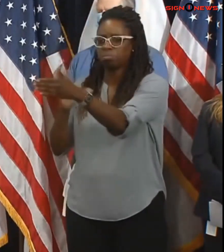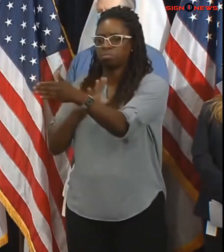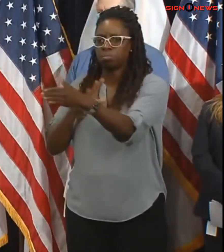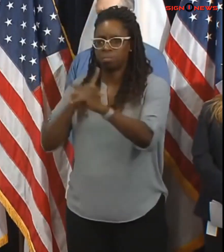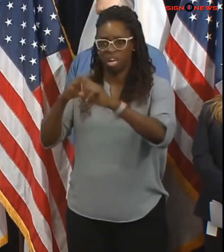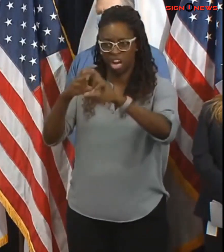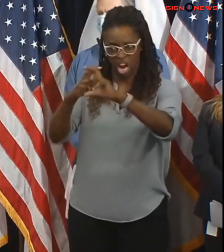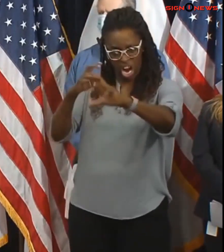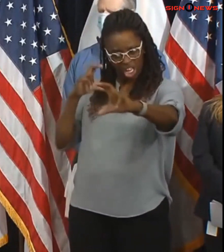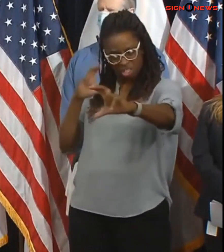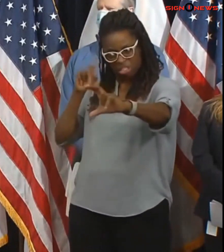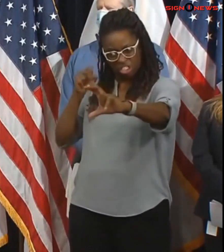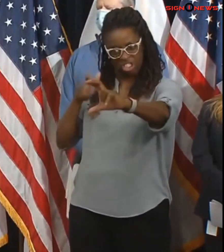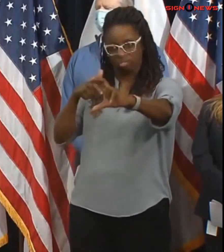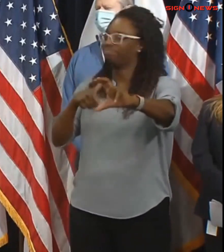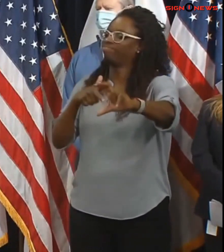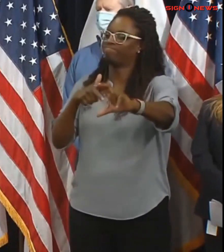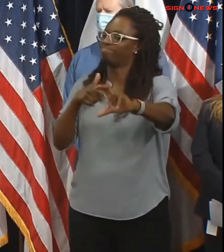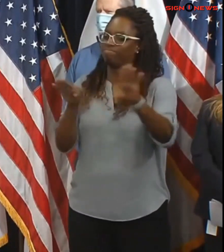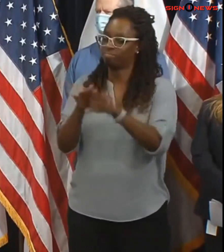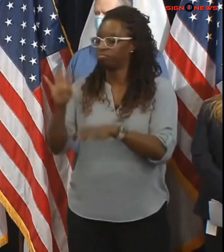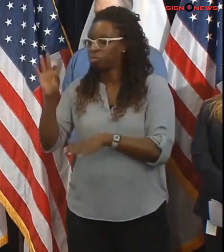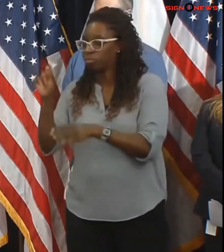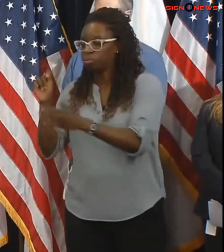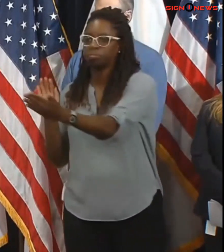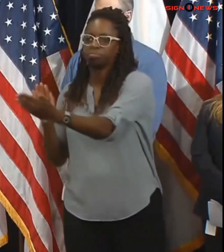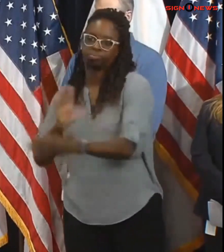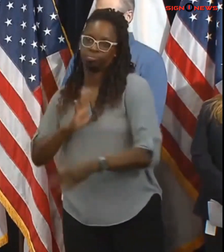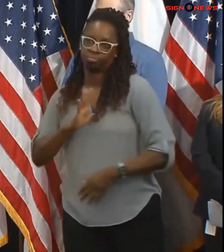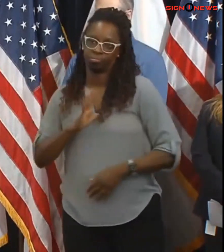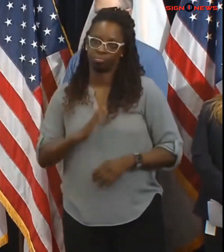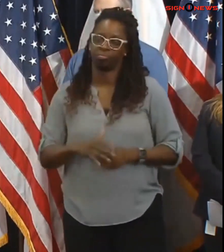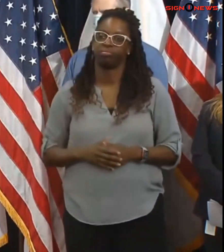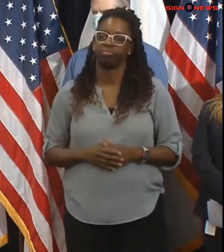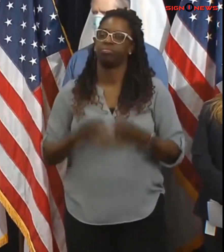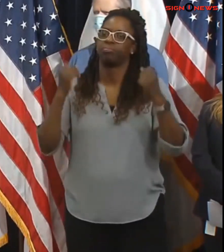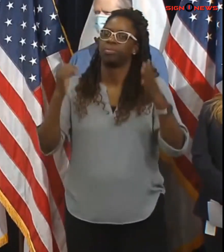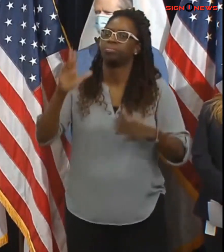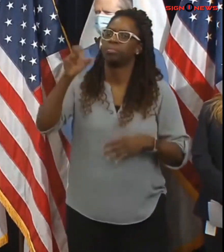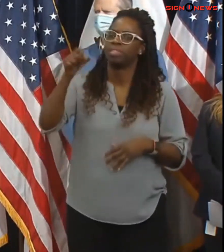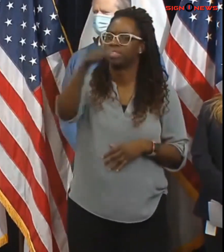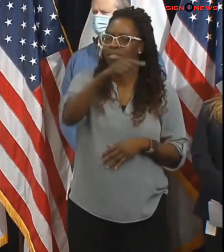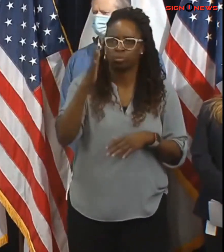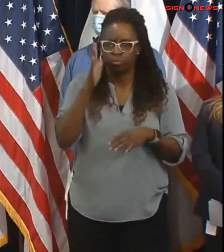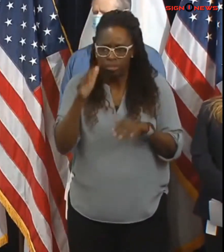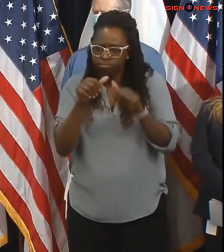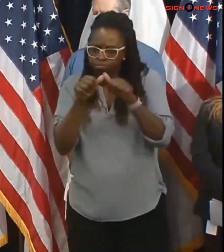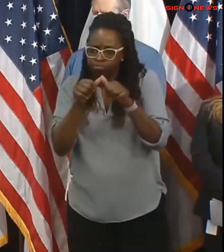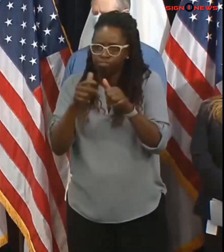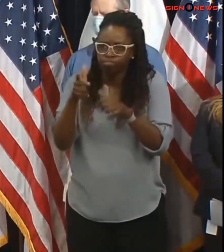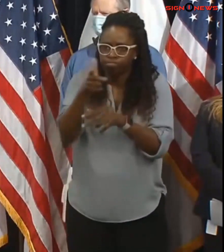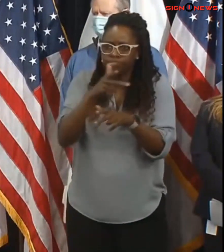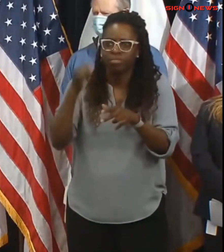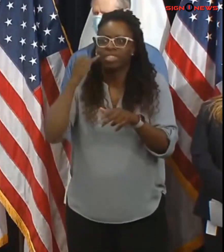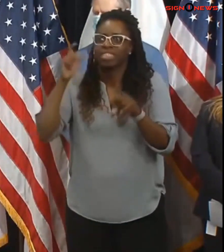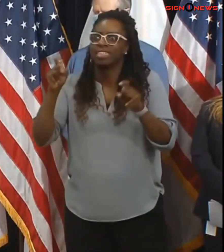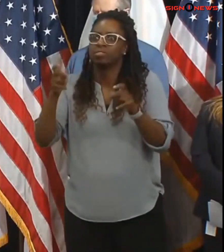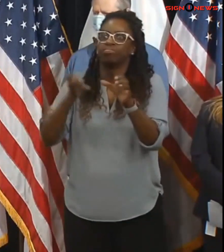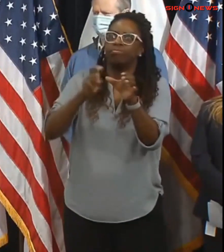many of our bus routes will operate on snow routes as needed during the storm both commuter rail and